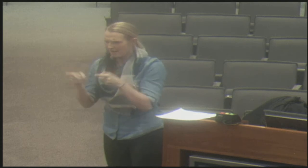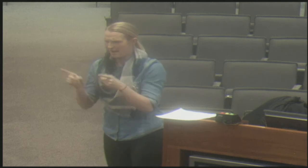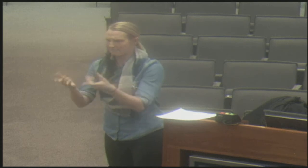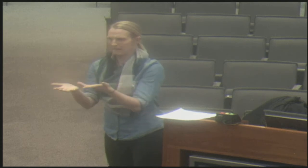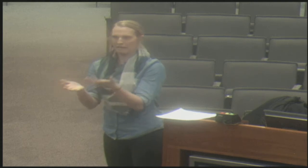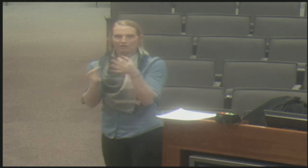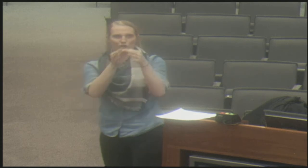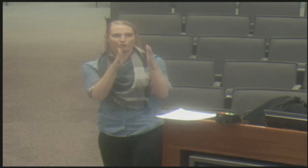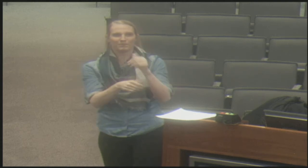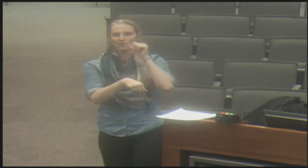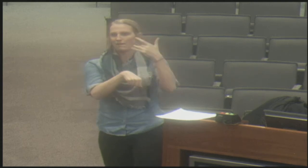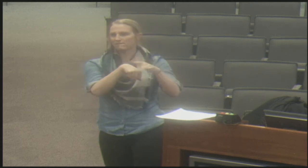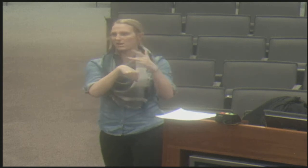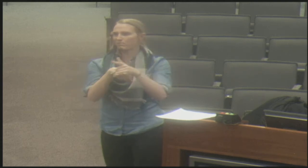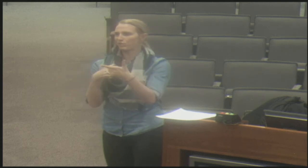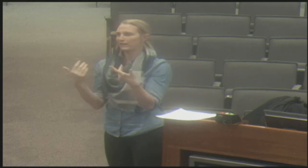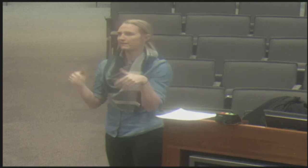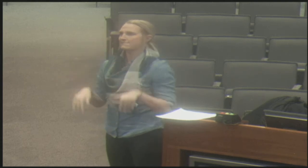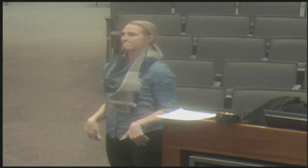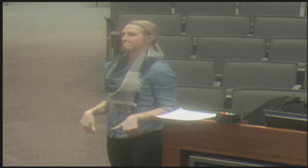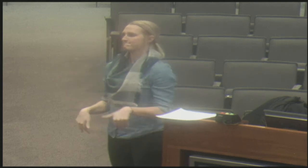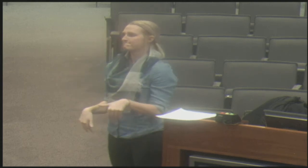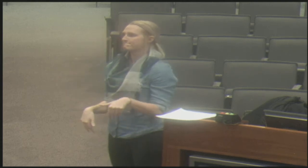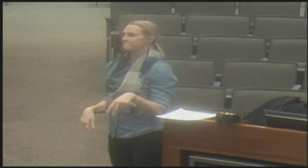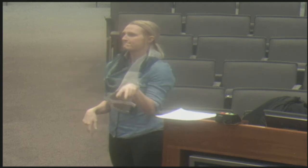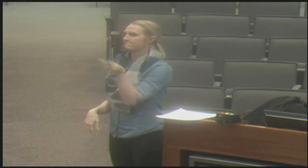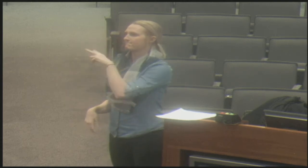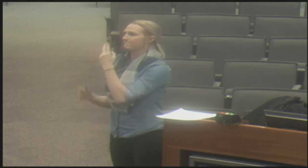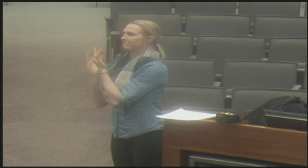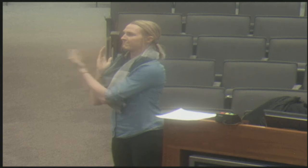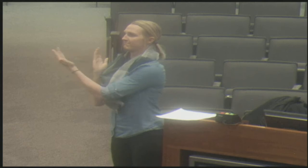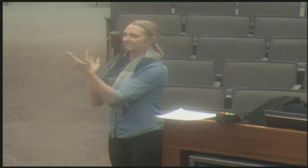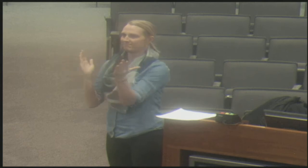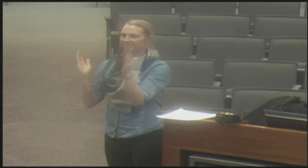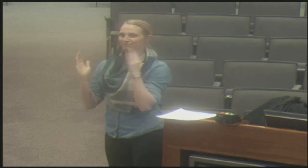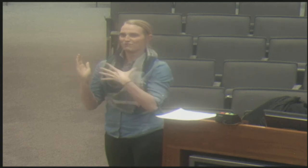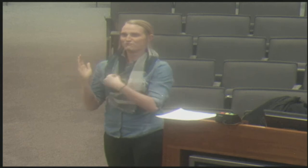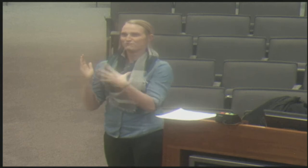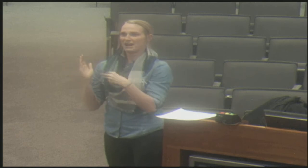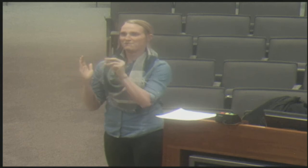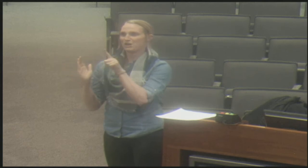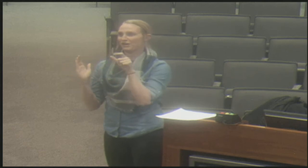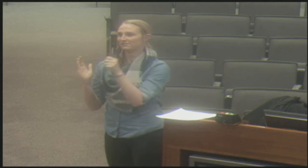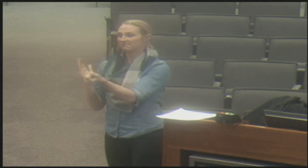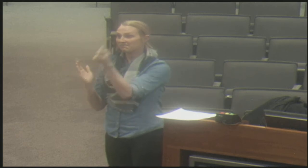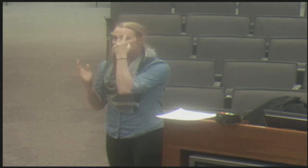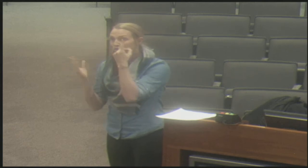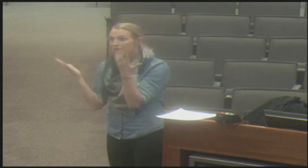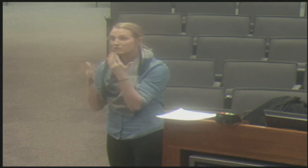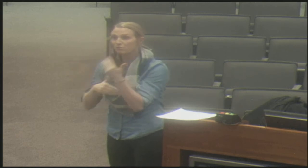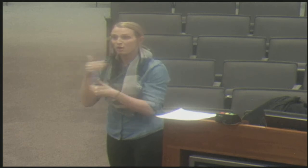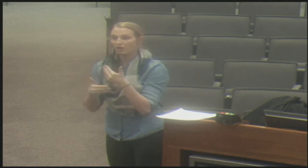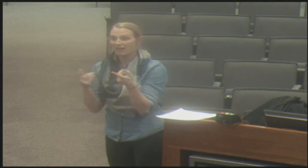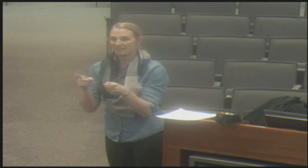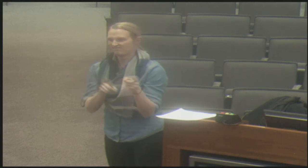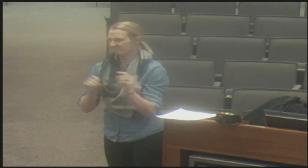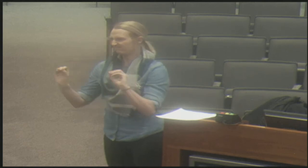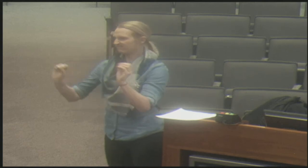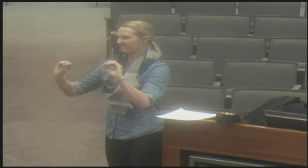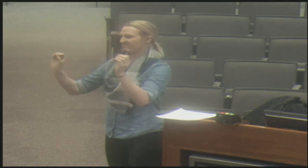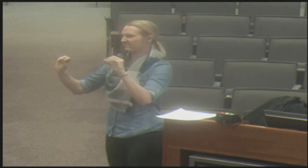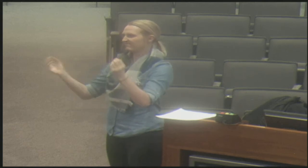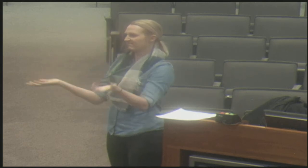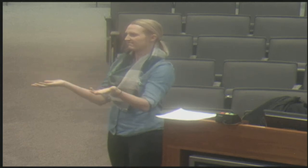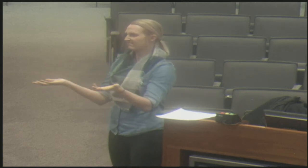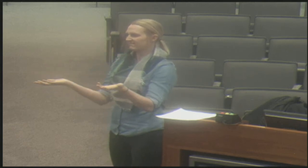kit. And they're trying to explain to you what that rape kit might mean, although there's no interpreter present. And